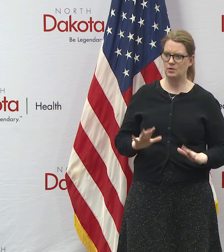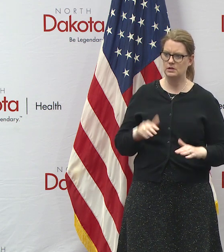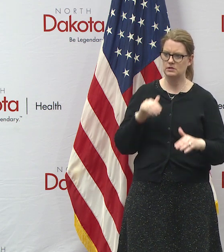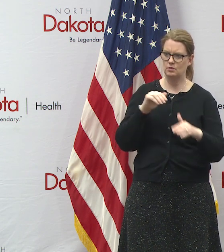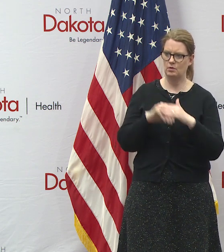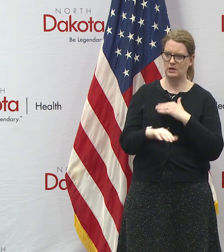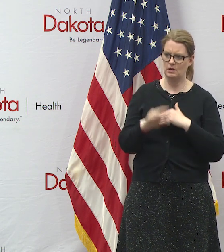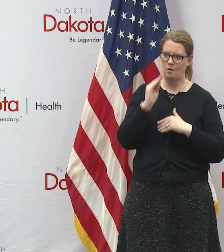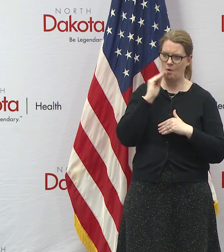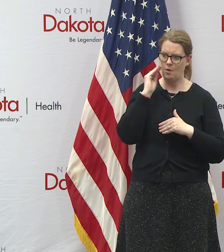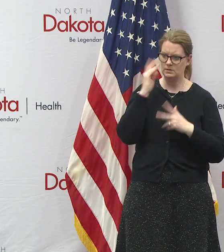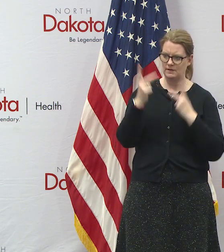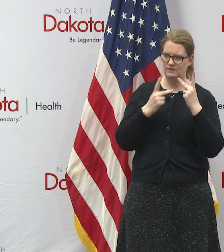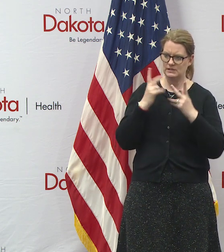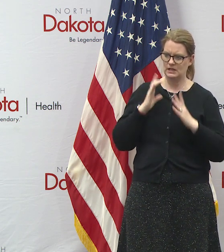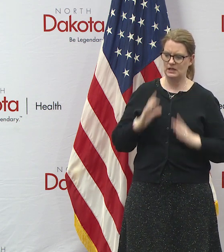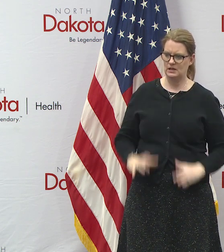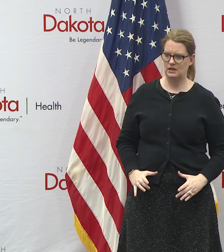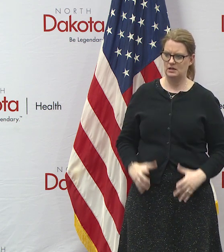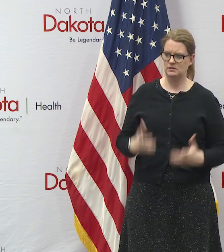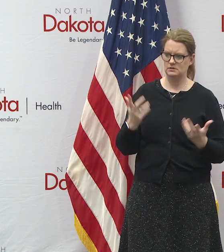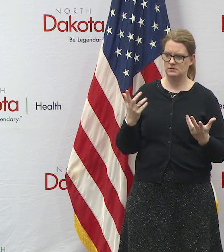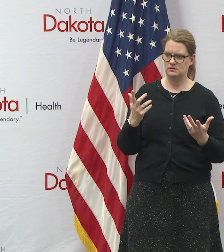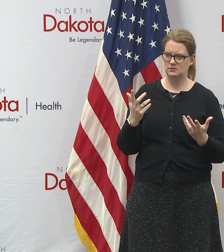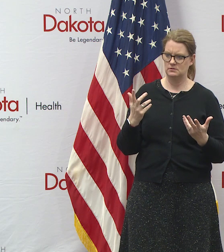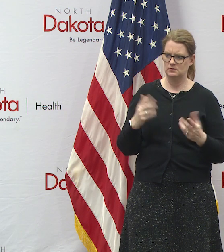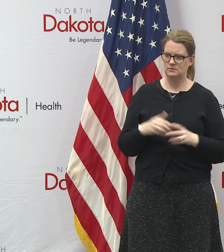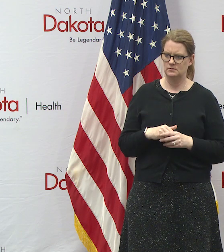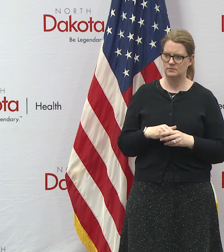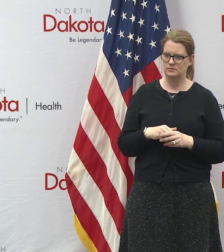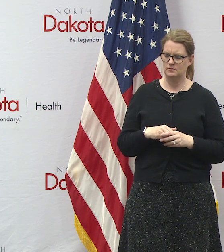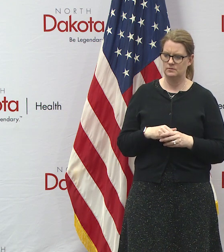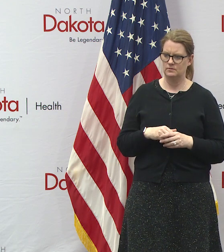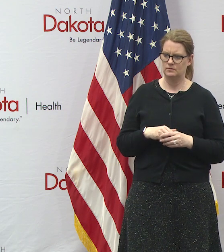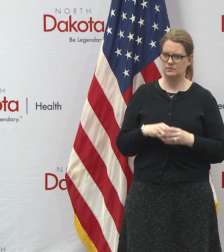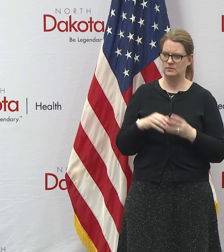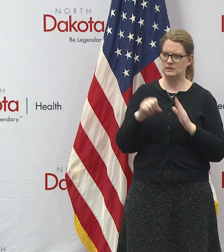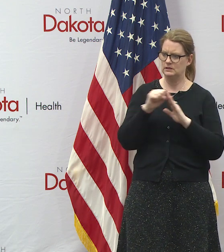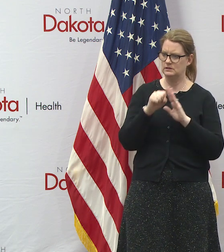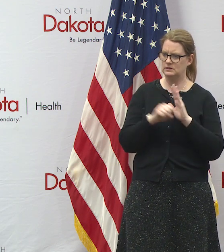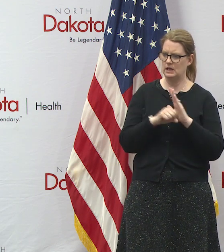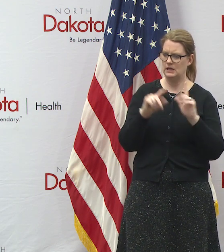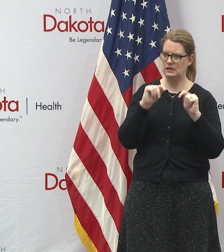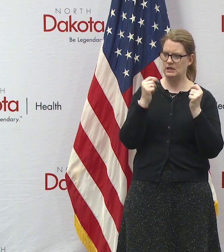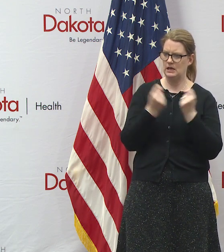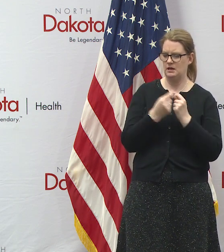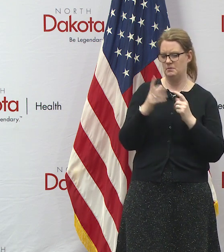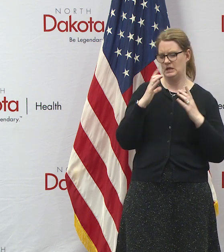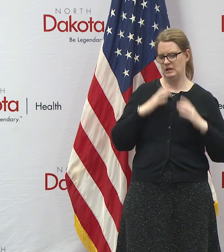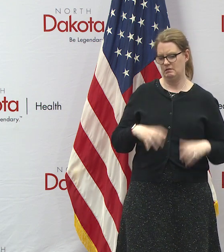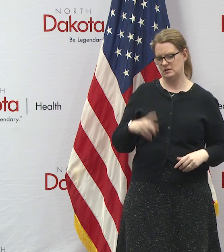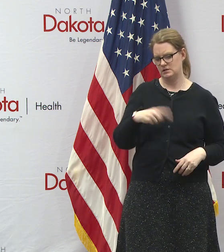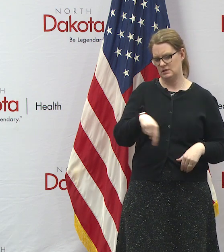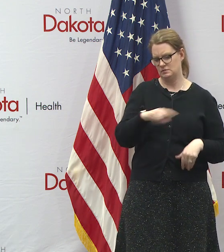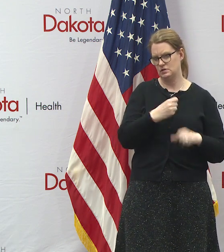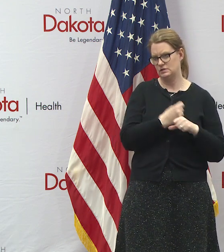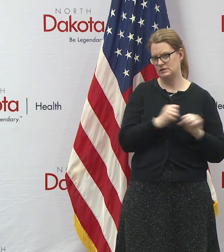clients what measures is the state taking to make sure state team members and their clients are safe